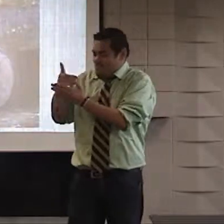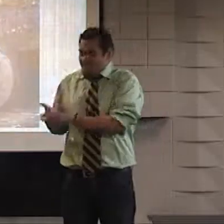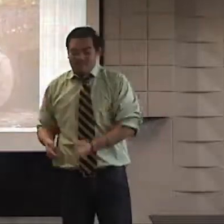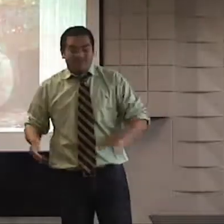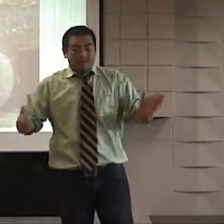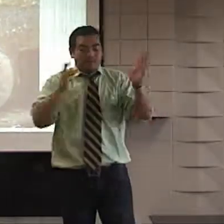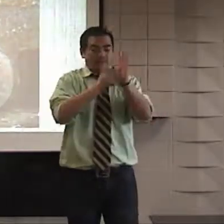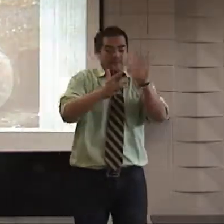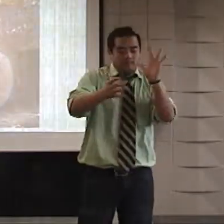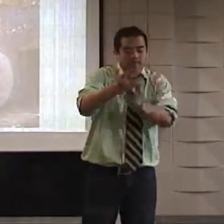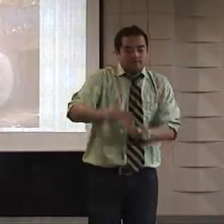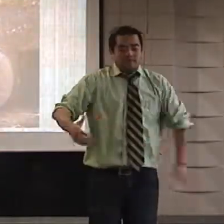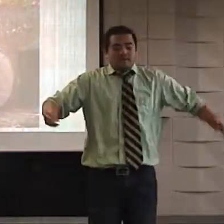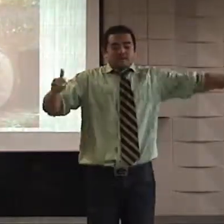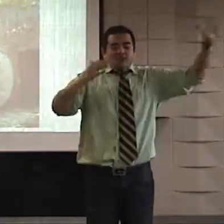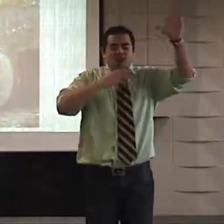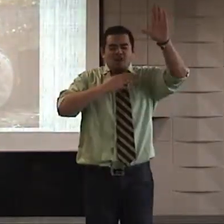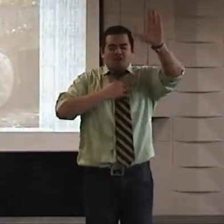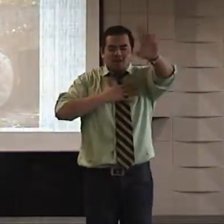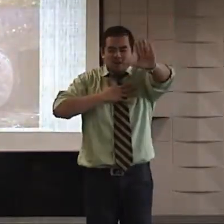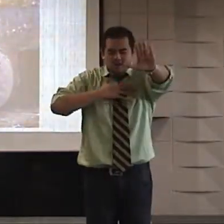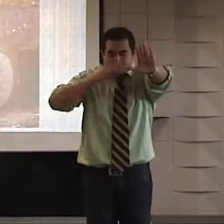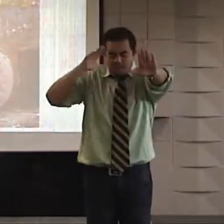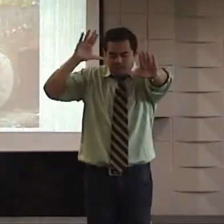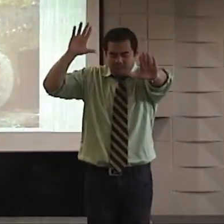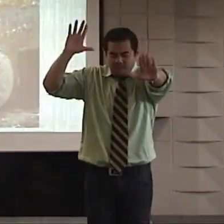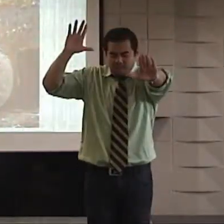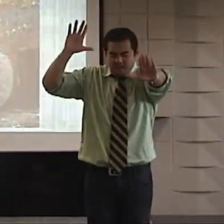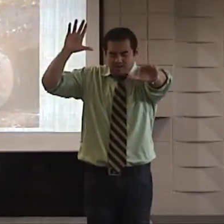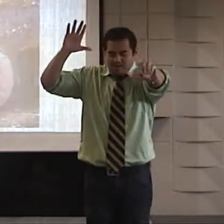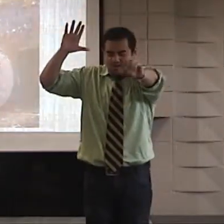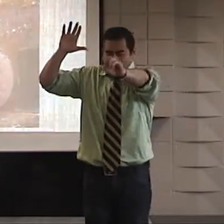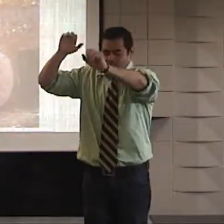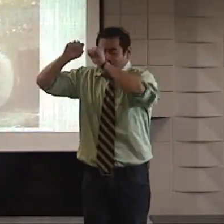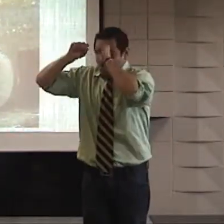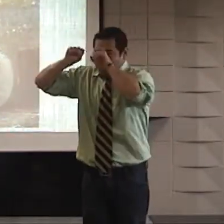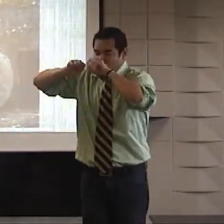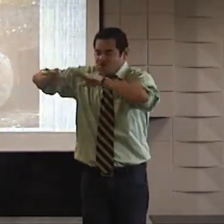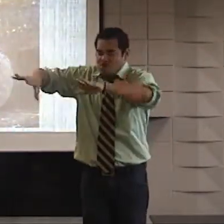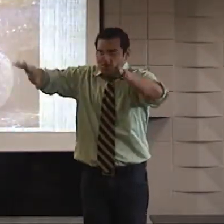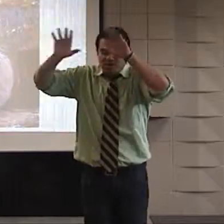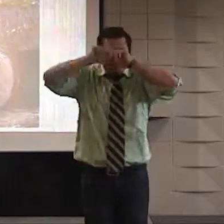And when they arrived, Jesus spread out his hands and blessed everyone there.